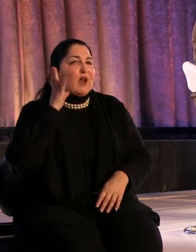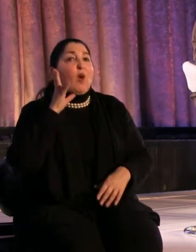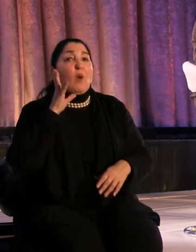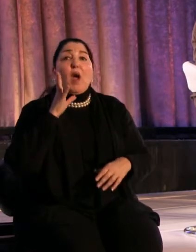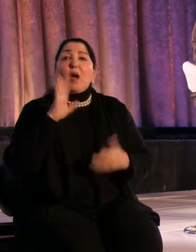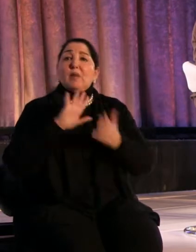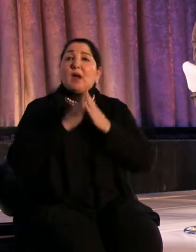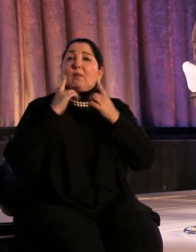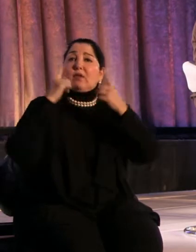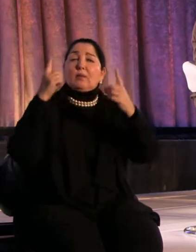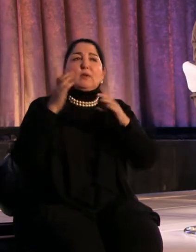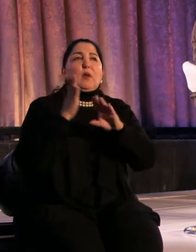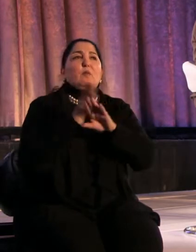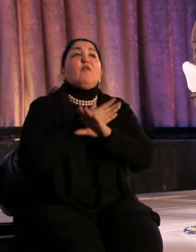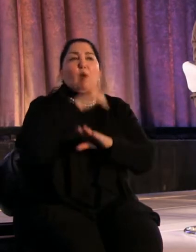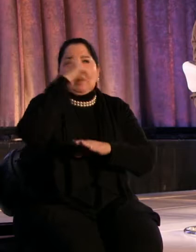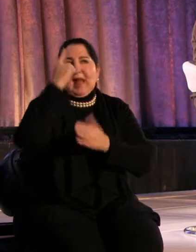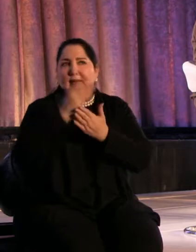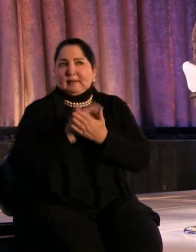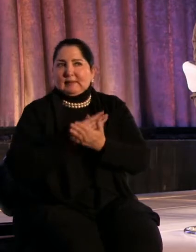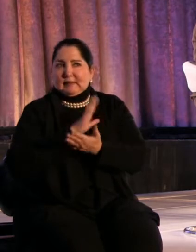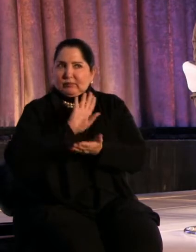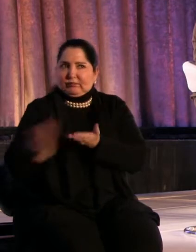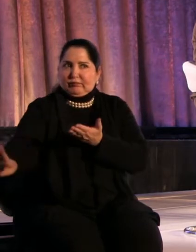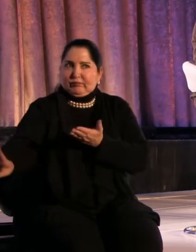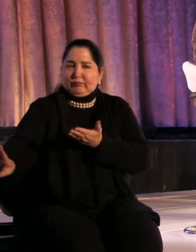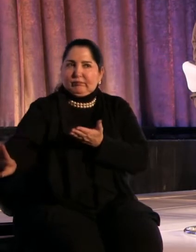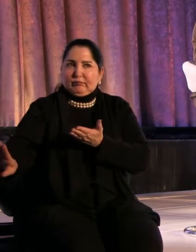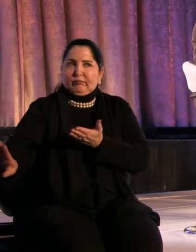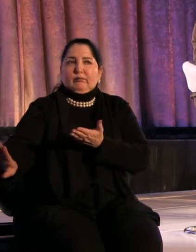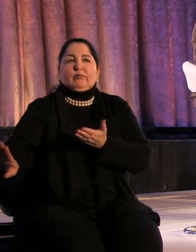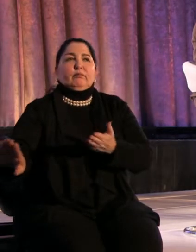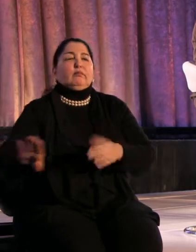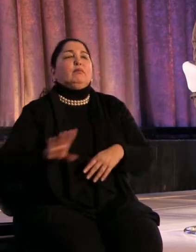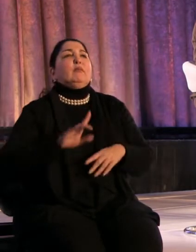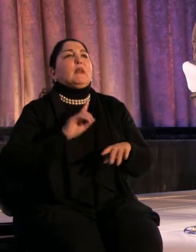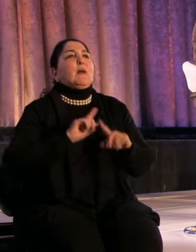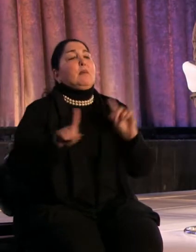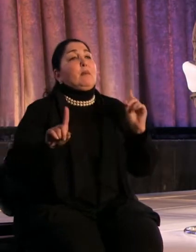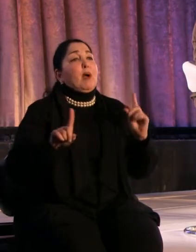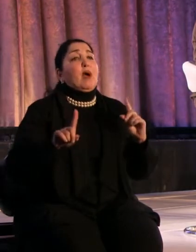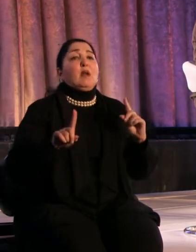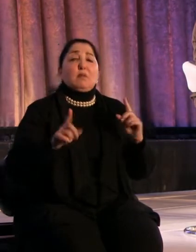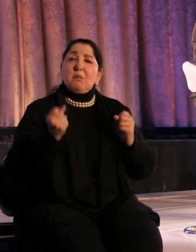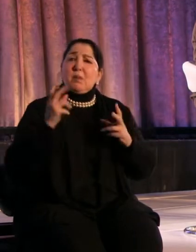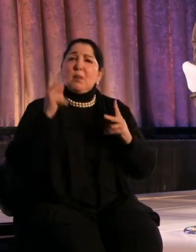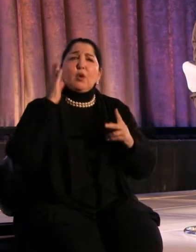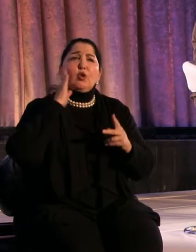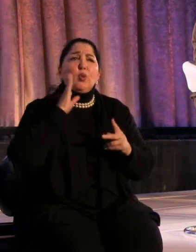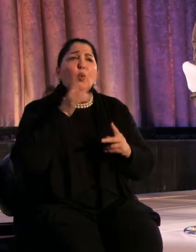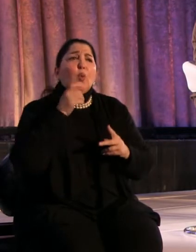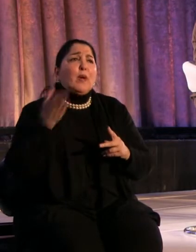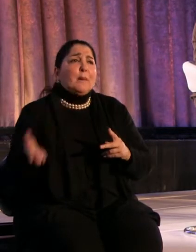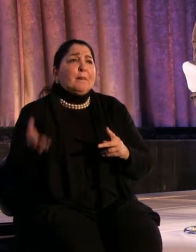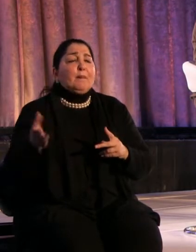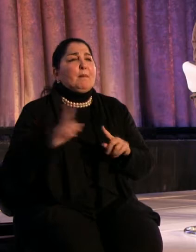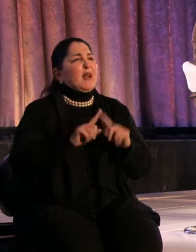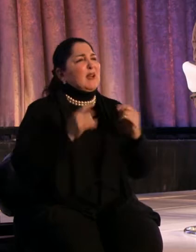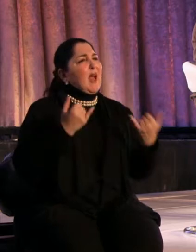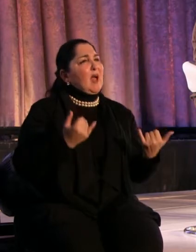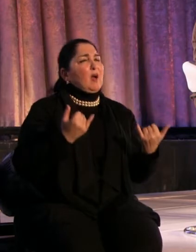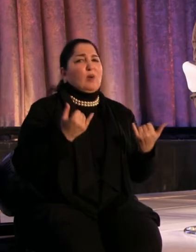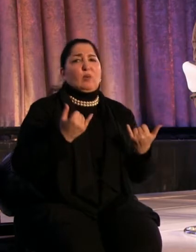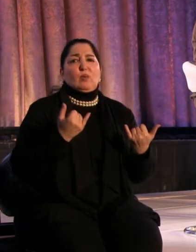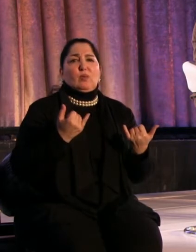of stuff. A lot of people knew who he was, relatively speaking. But I think now that, with the proliferation of